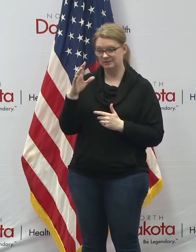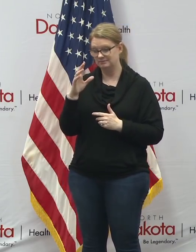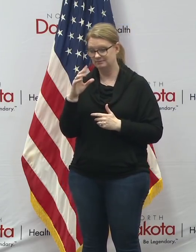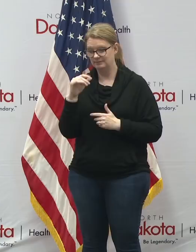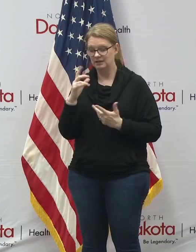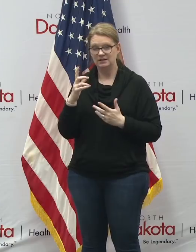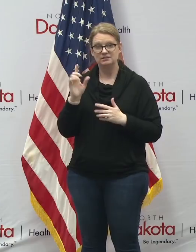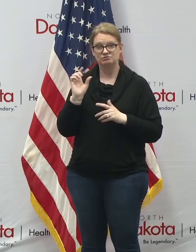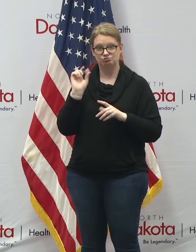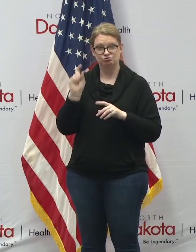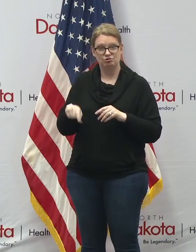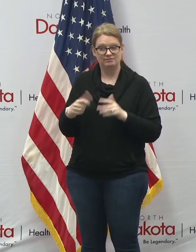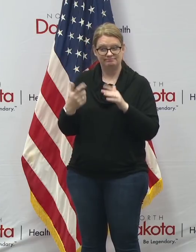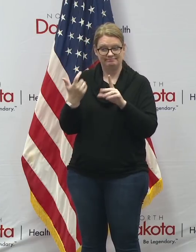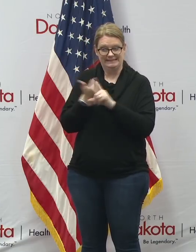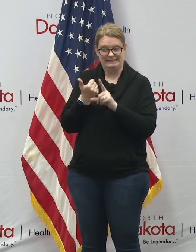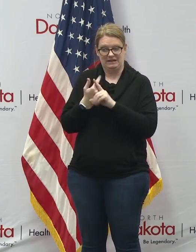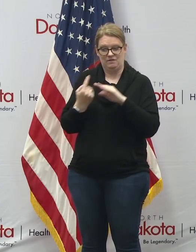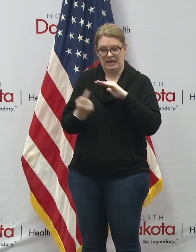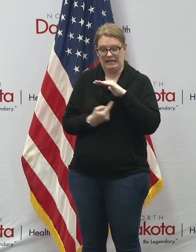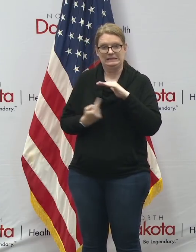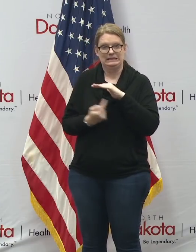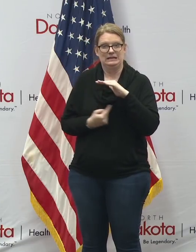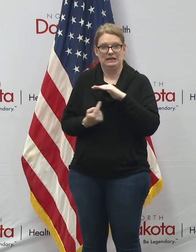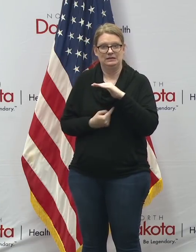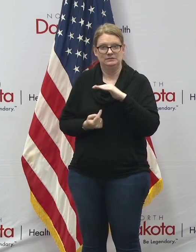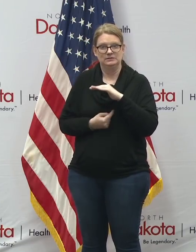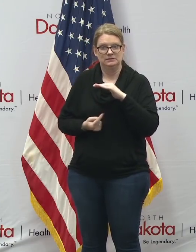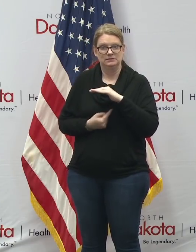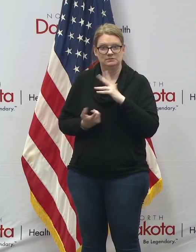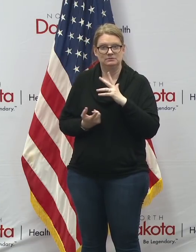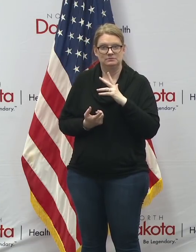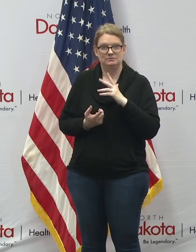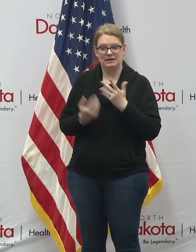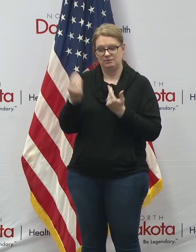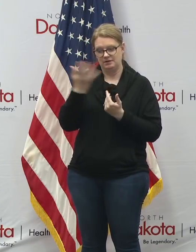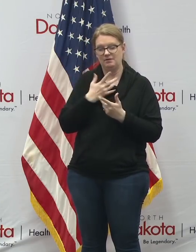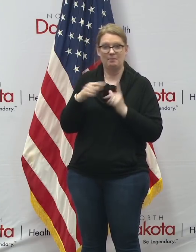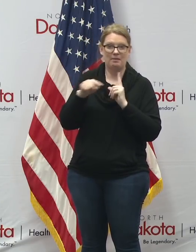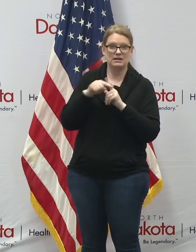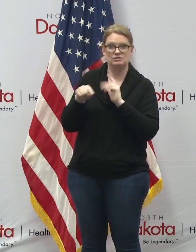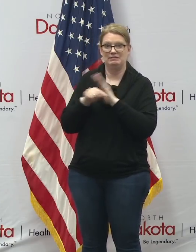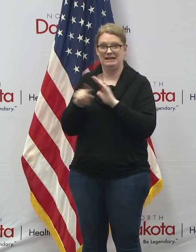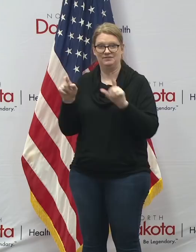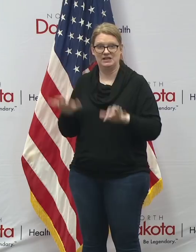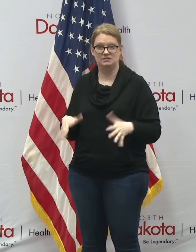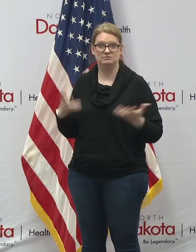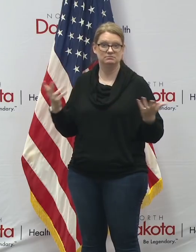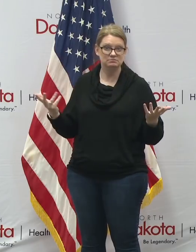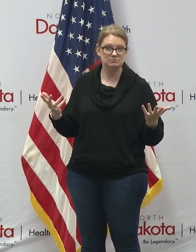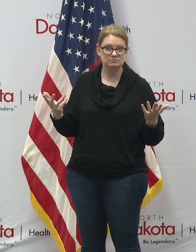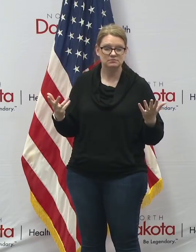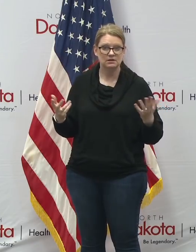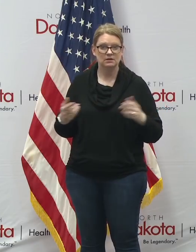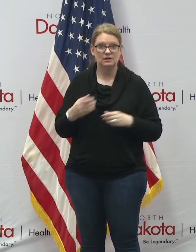until they find out that they've got an either a positive or negative result if they and anybody who's had